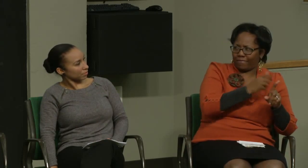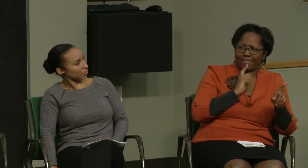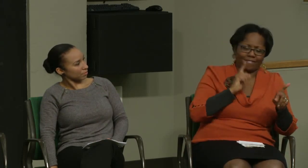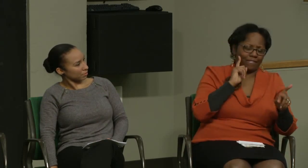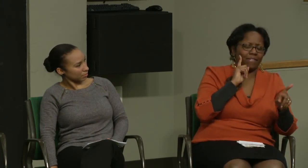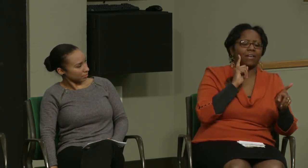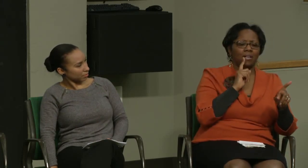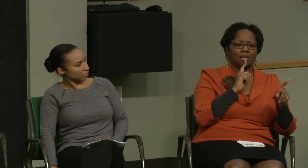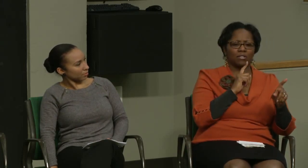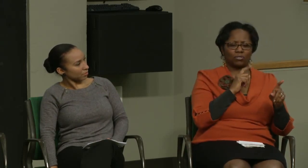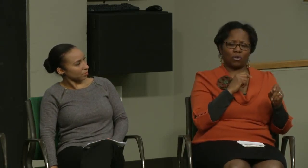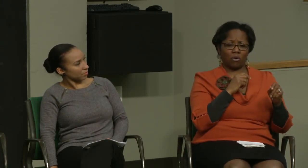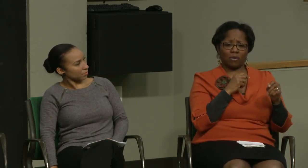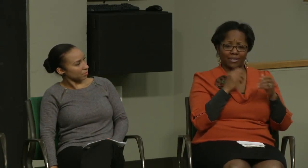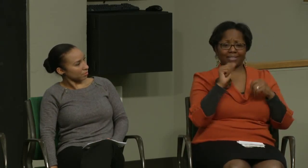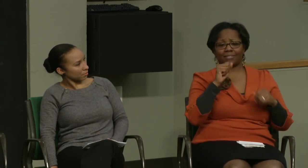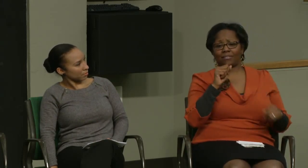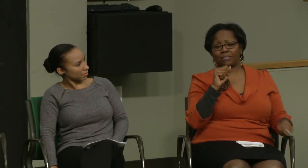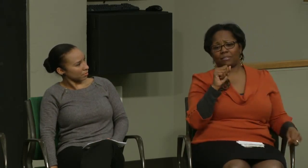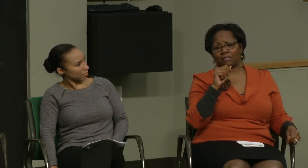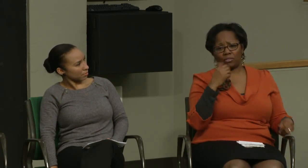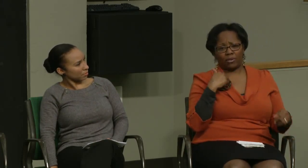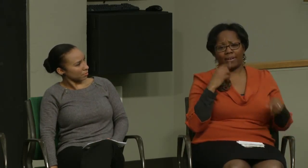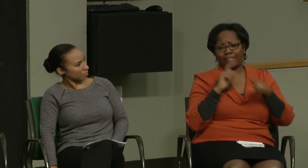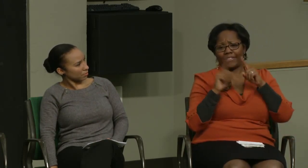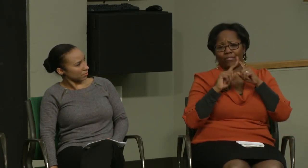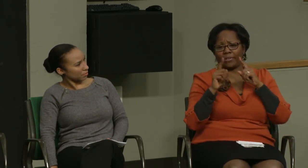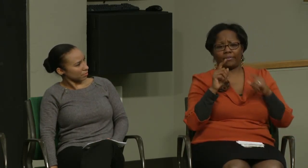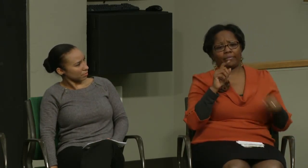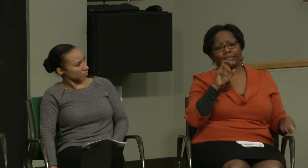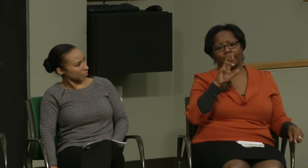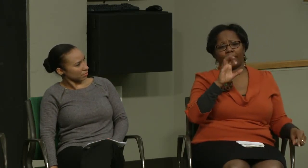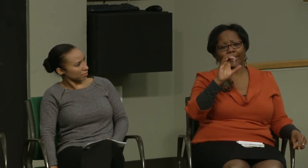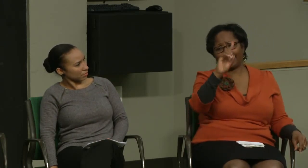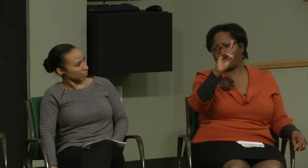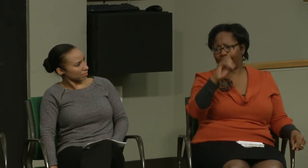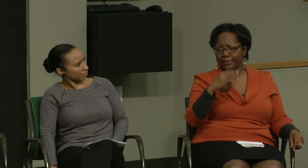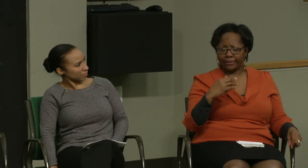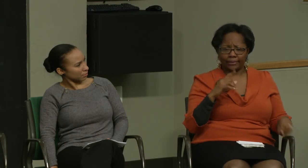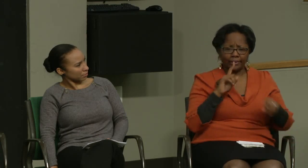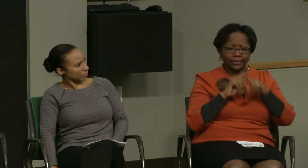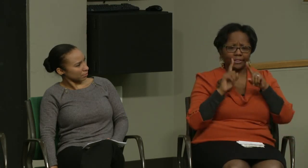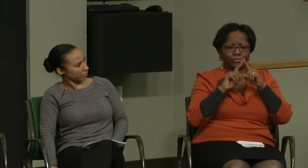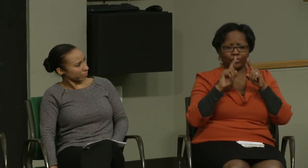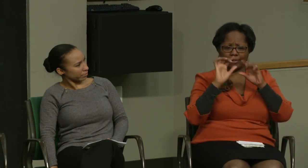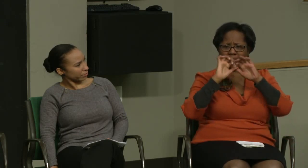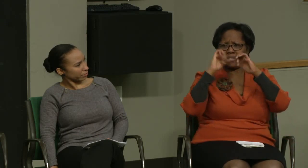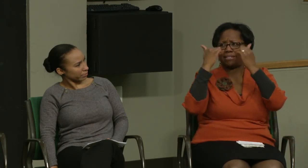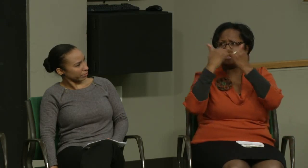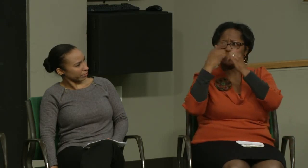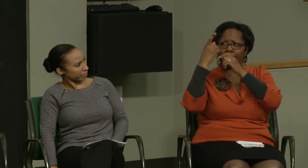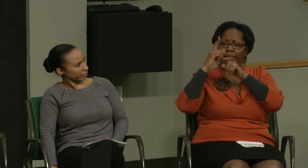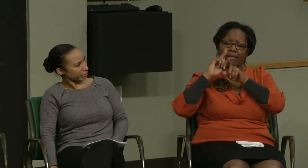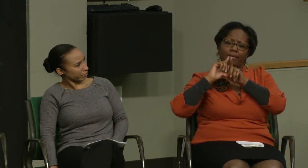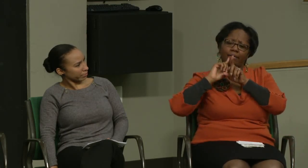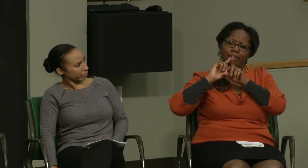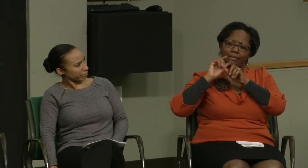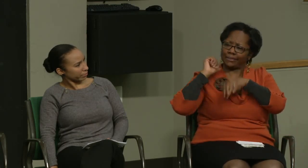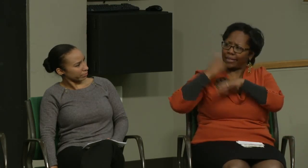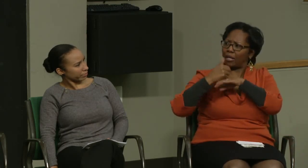from the way that we do and being able to really have a deaf consumer connect with a deaf interpreter and how that happens. So definitely we need to be reaching out